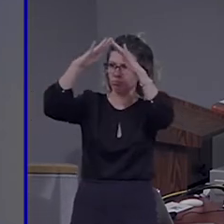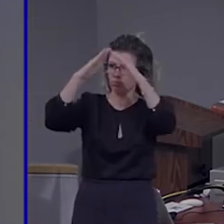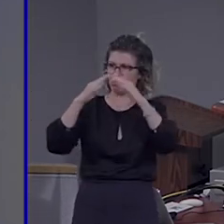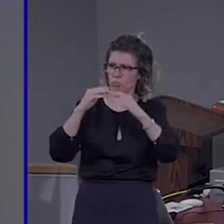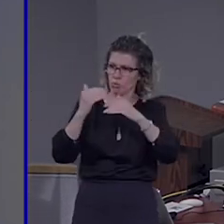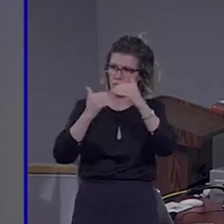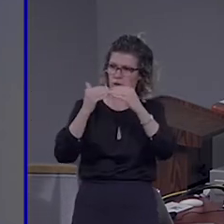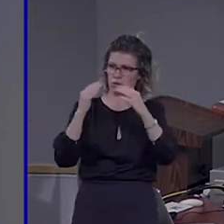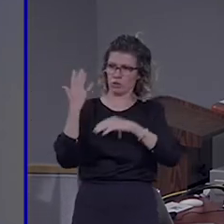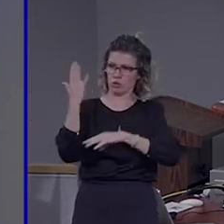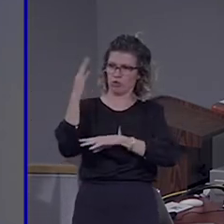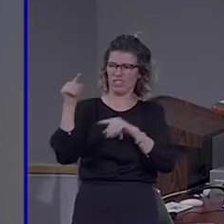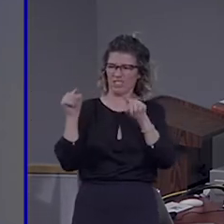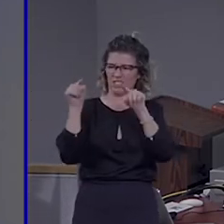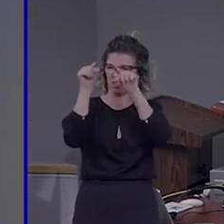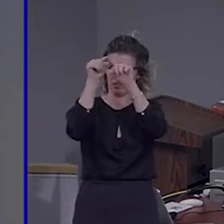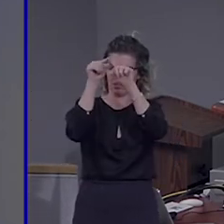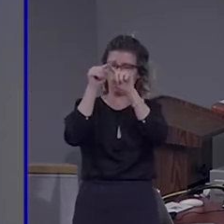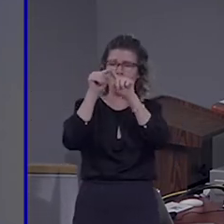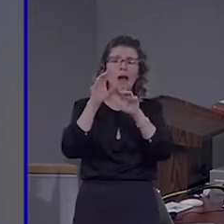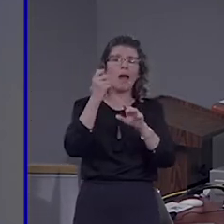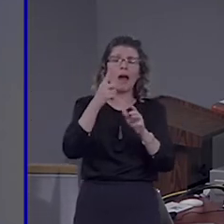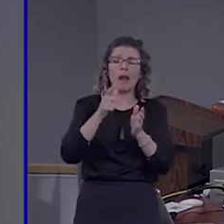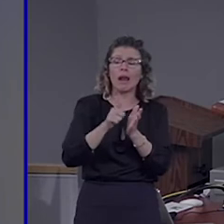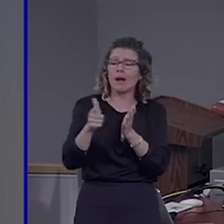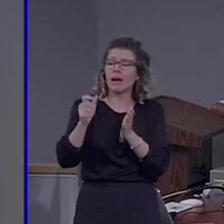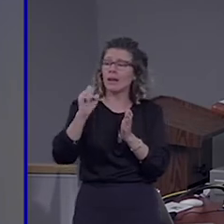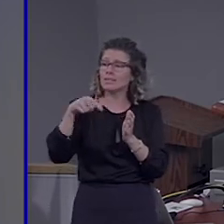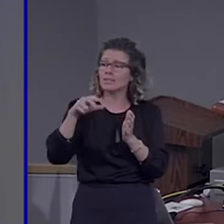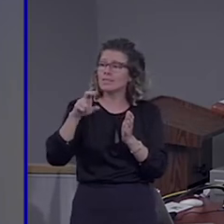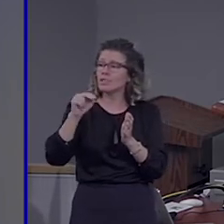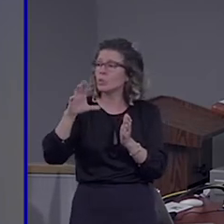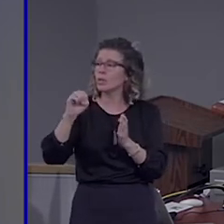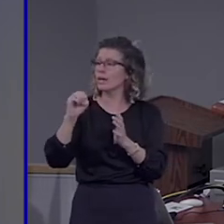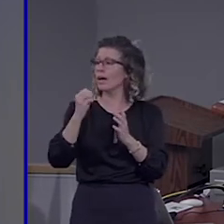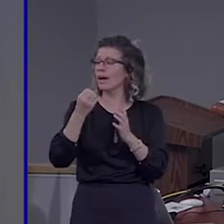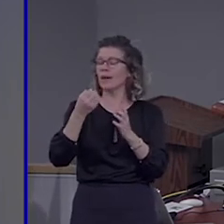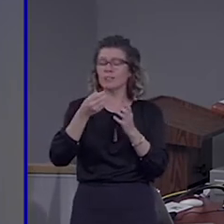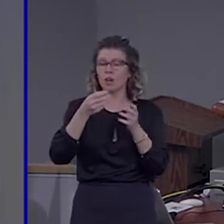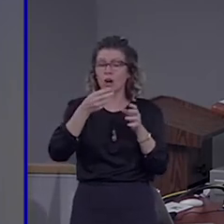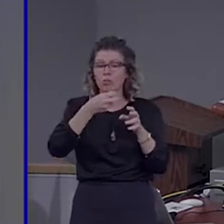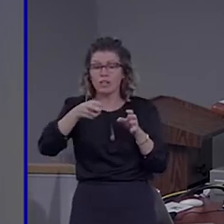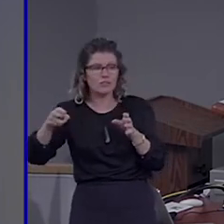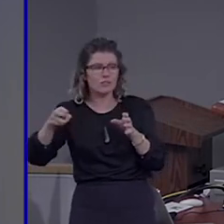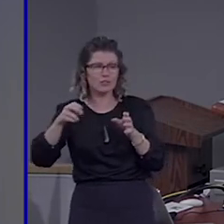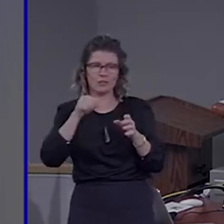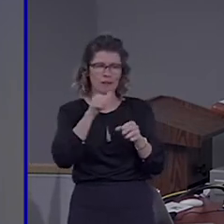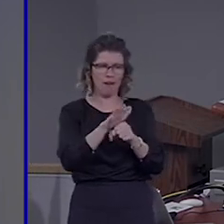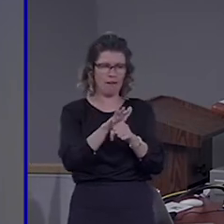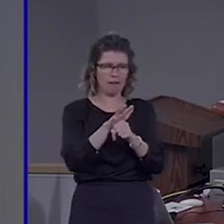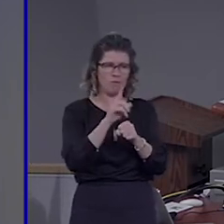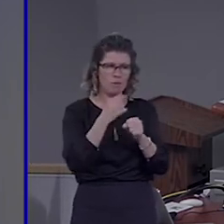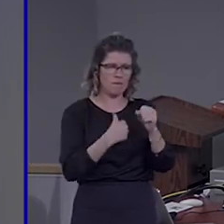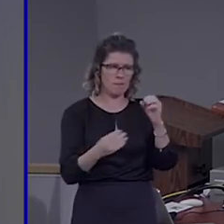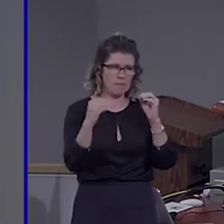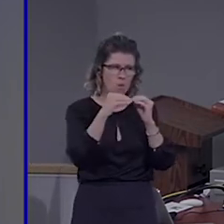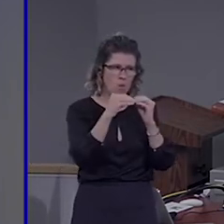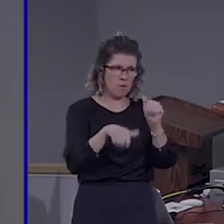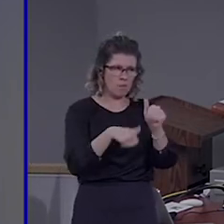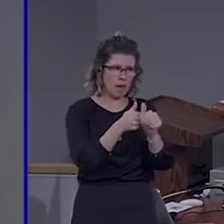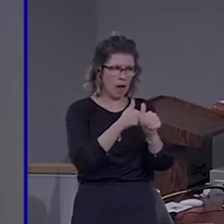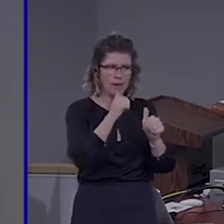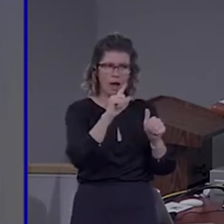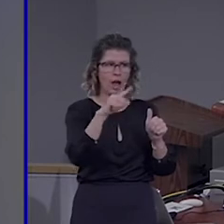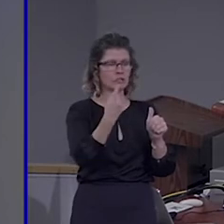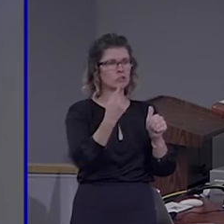to talk about sequence or about transition probabilities. There is more to that than just transition